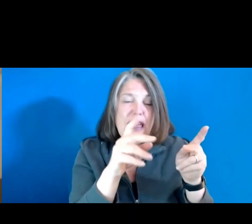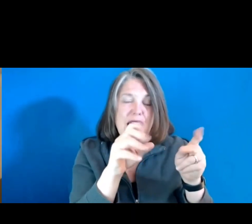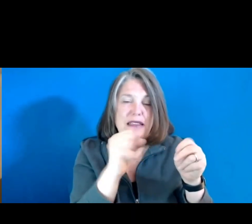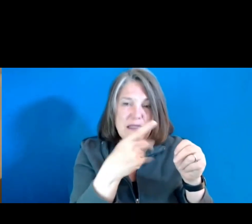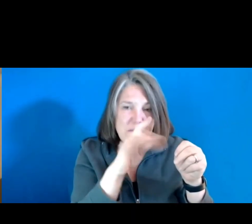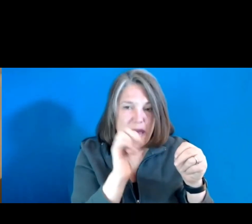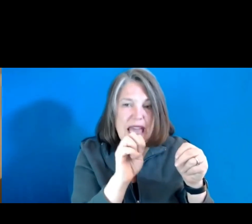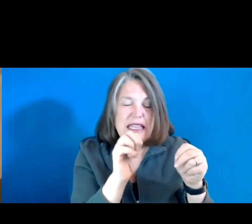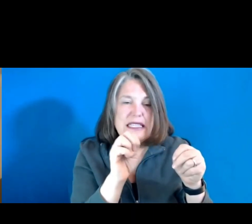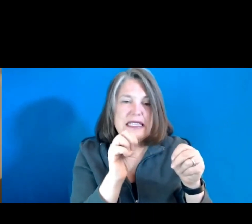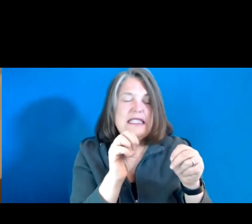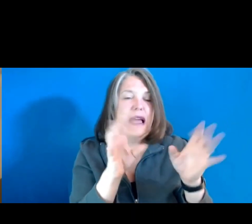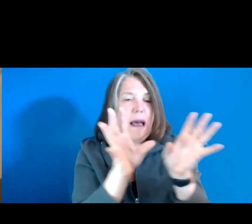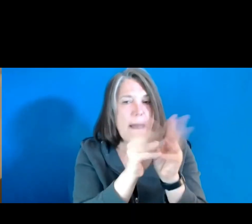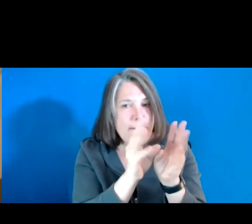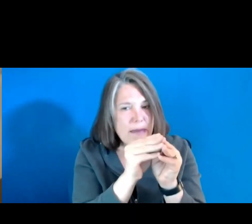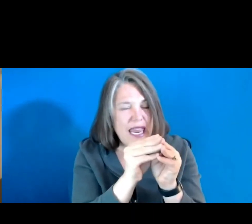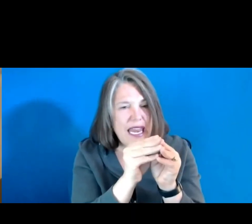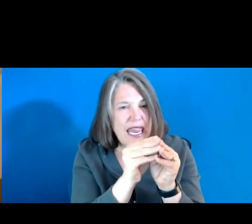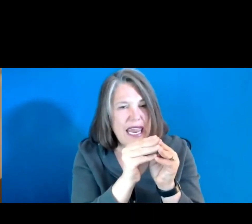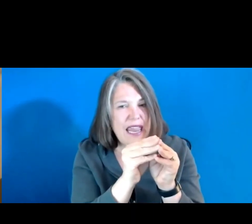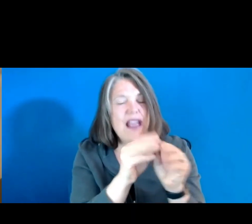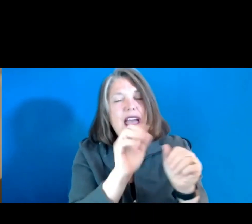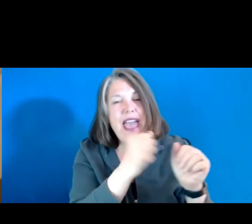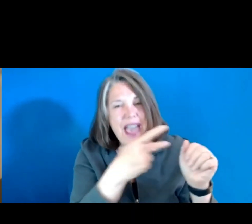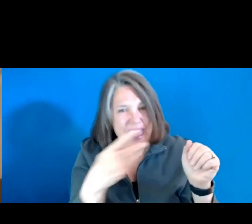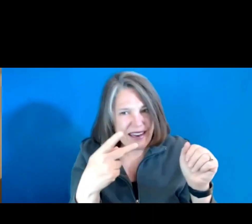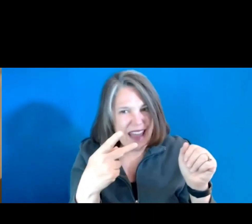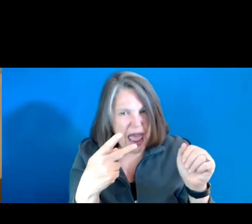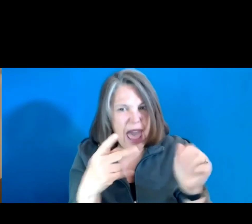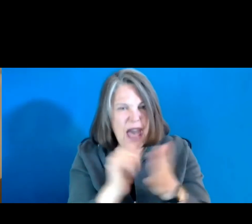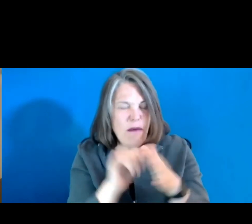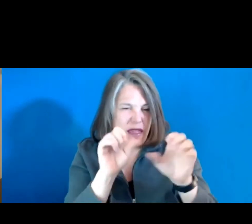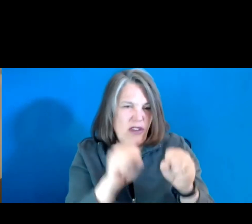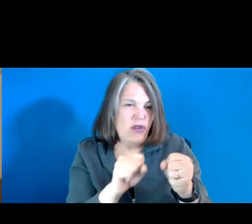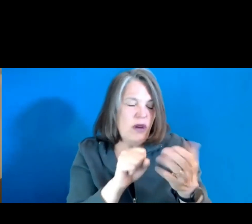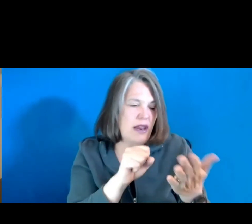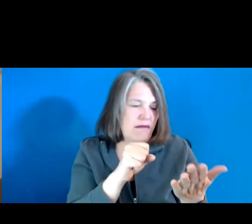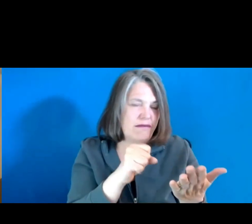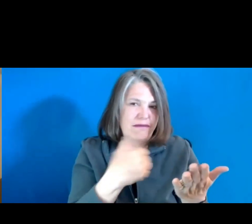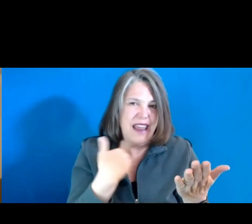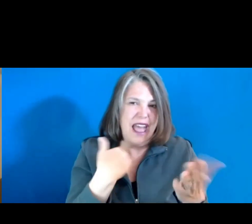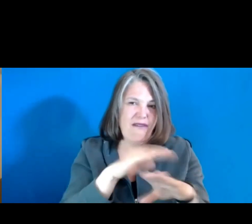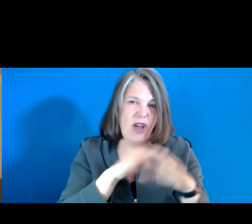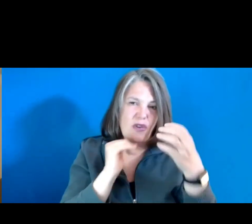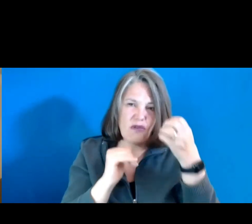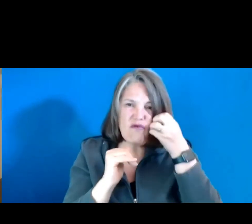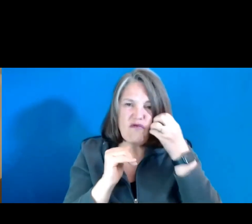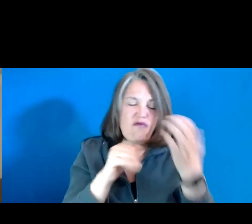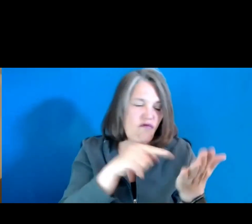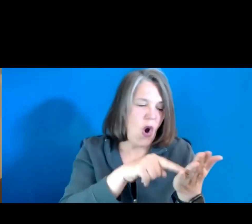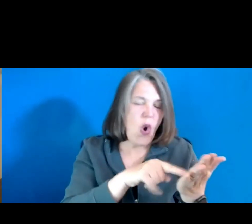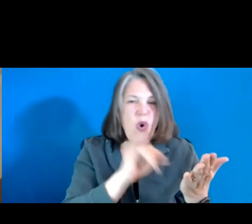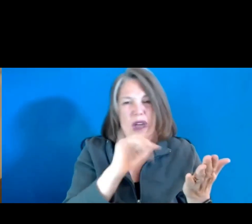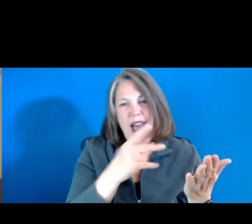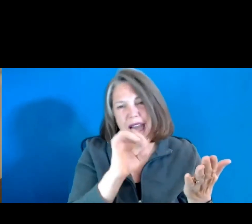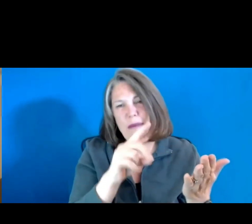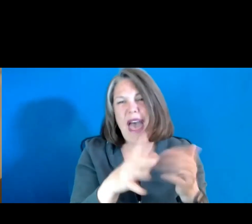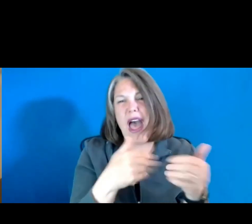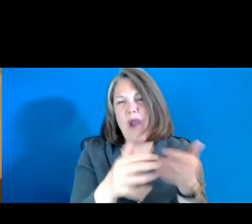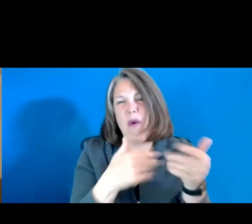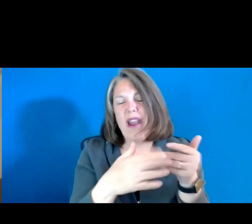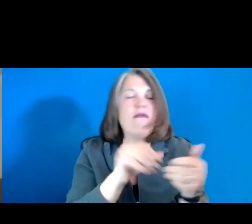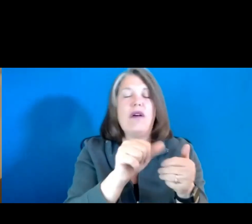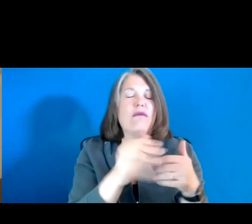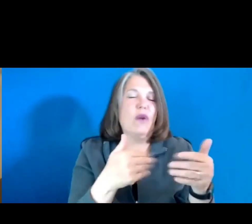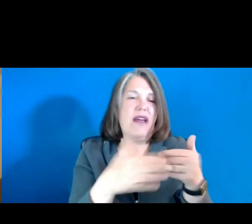an app in addition to the program on our website that you can put on your phone or on your iPad or whatever other products